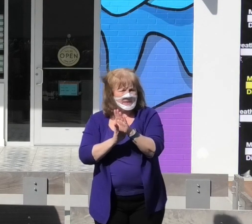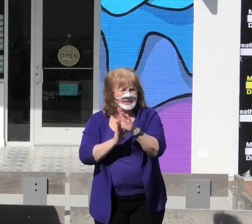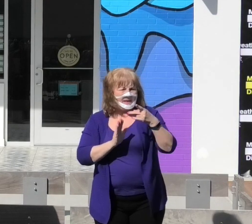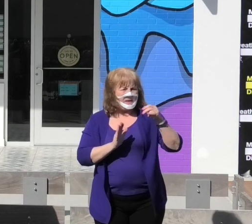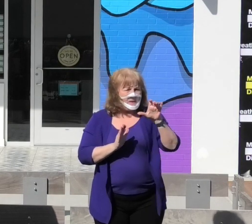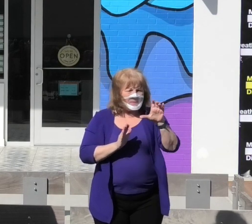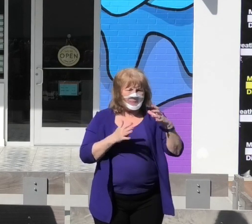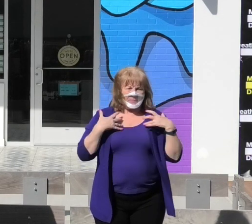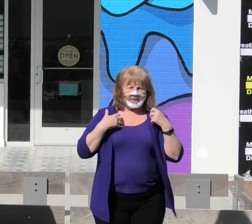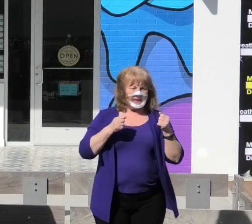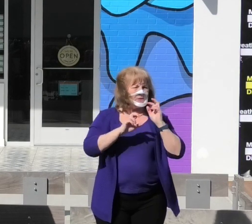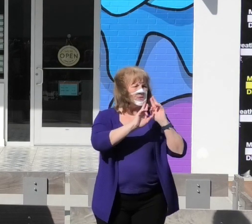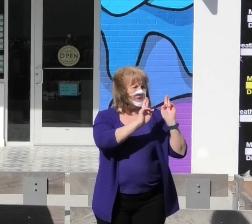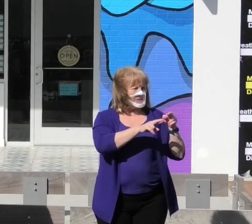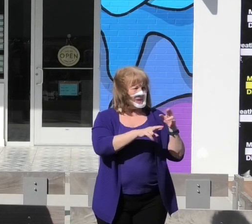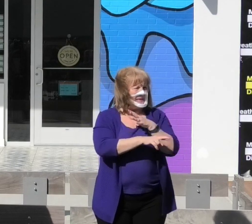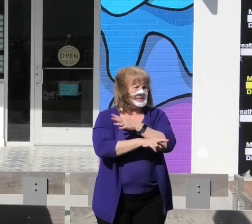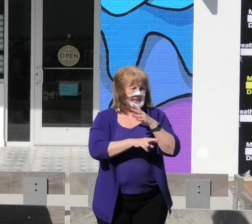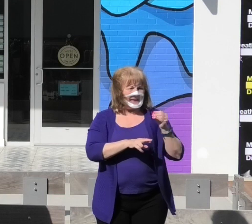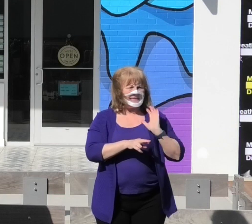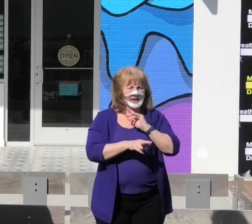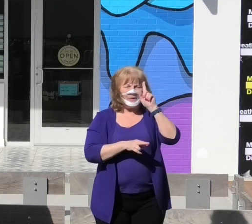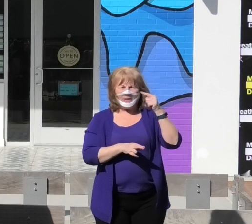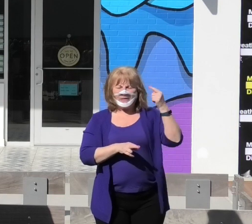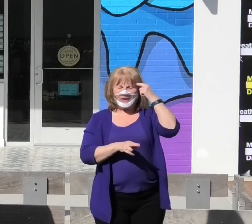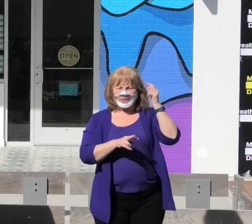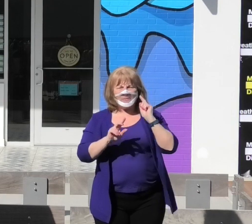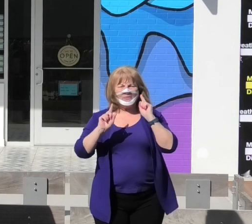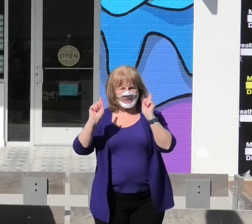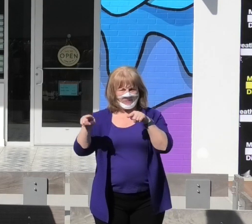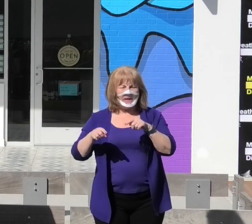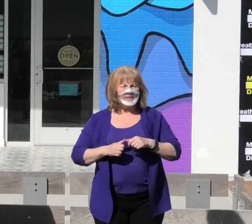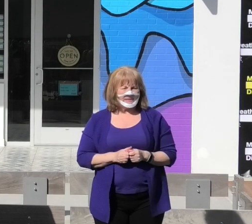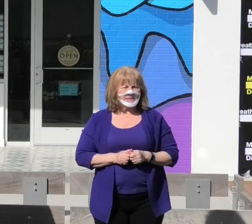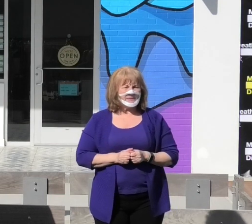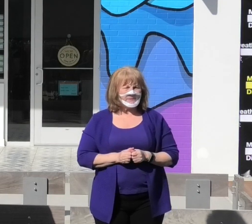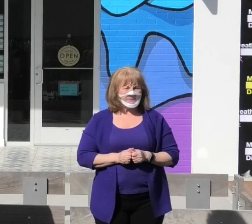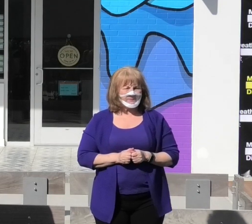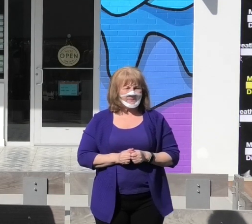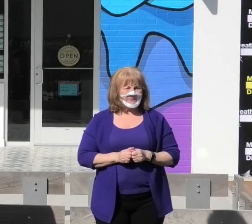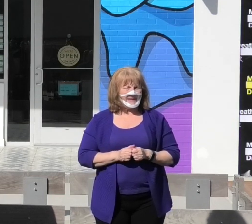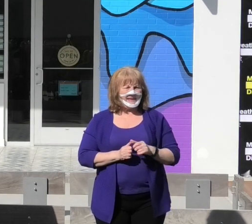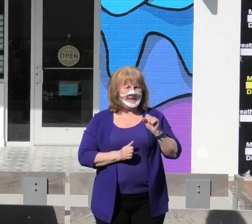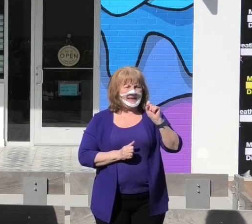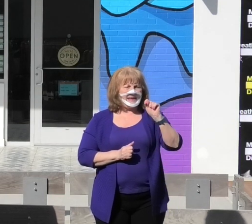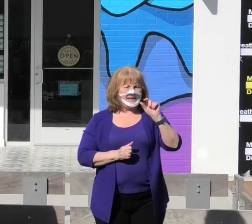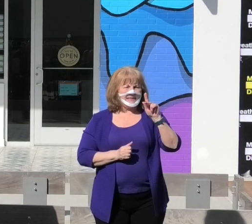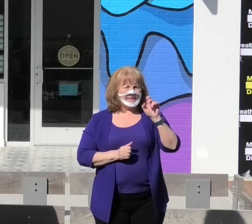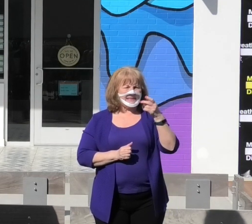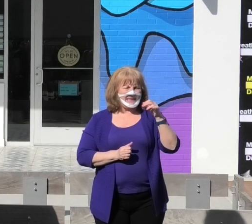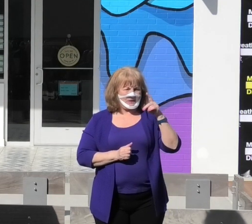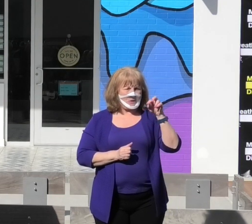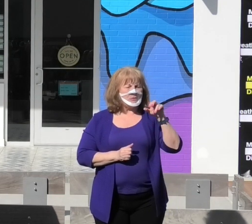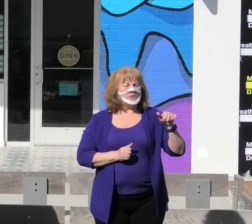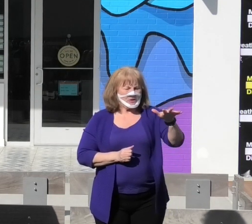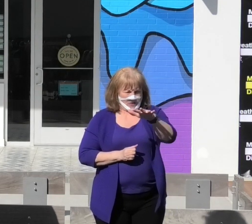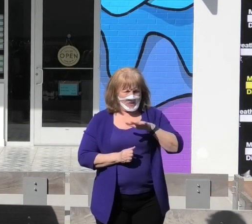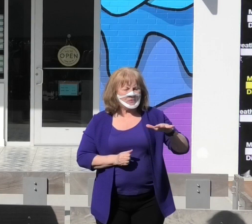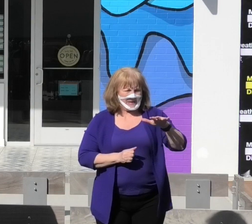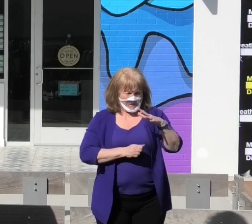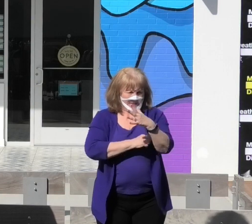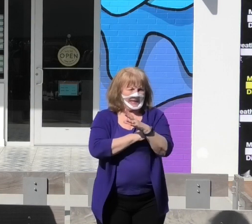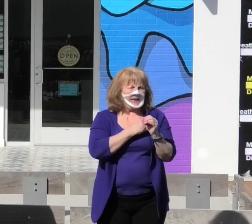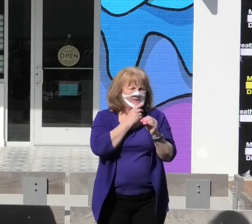public health response, and our government response. Stakeholders from around our county met my